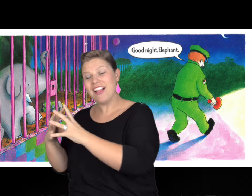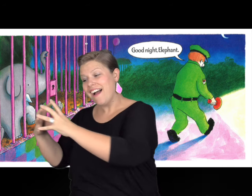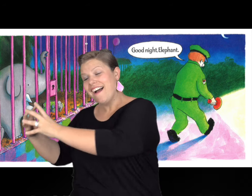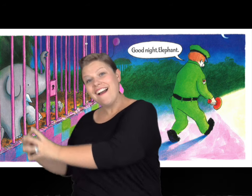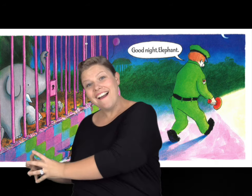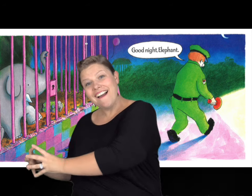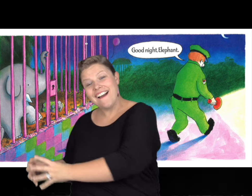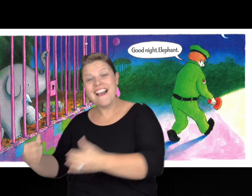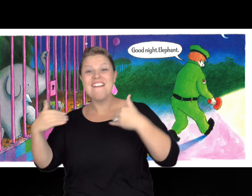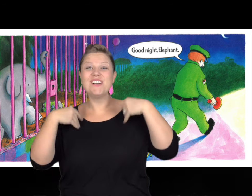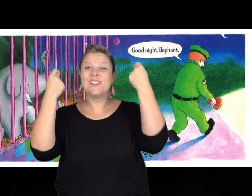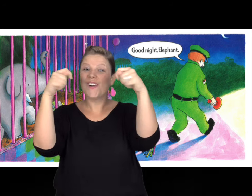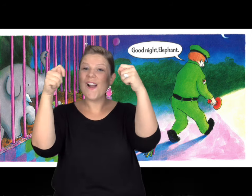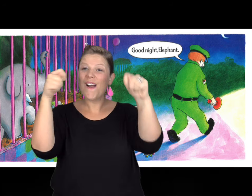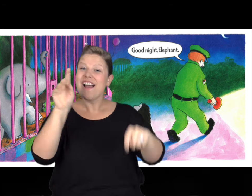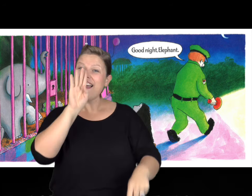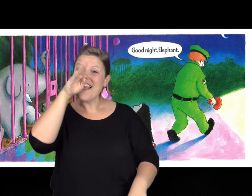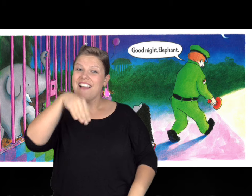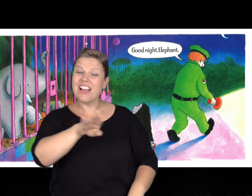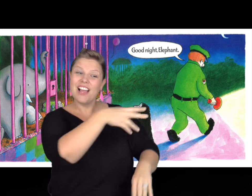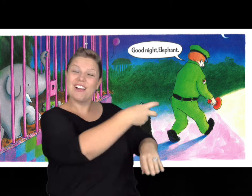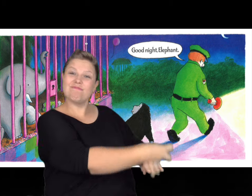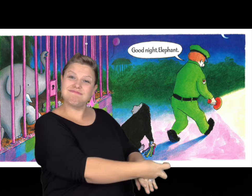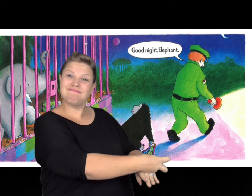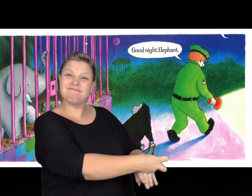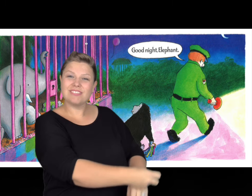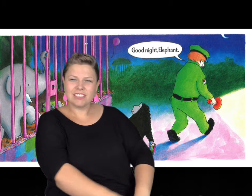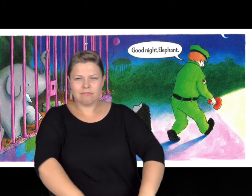He had his ball. He had his toy elephant.